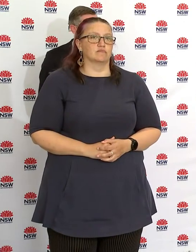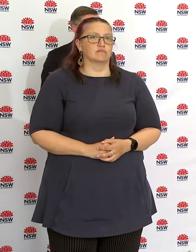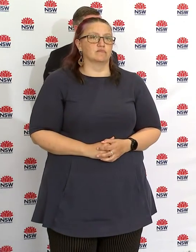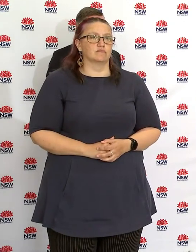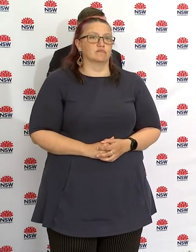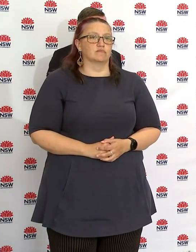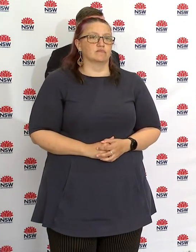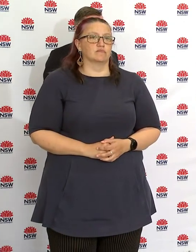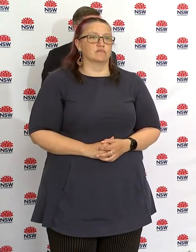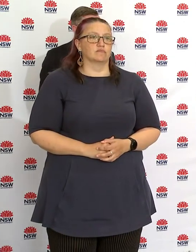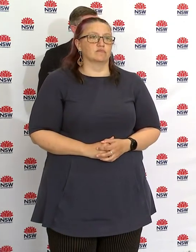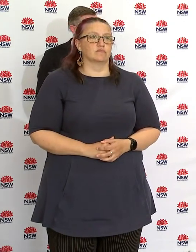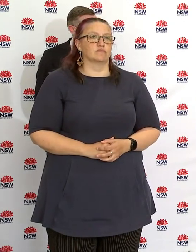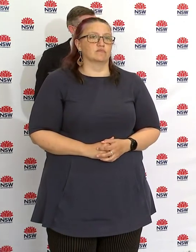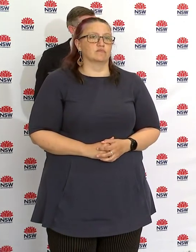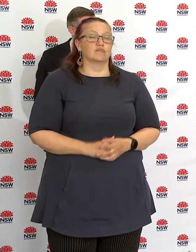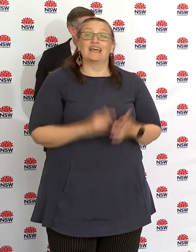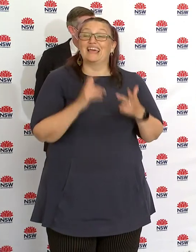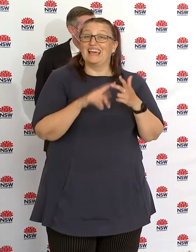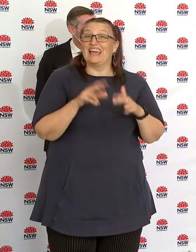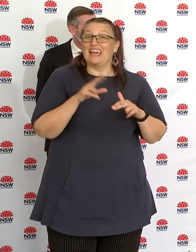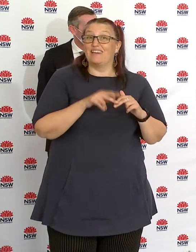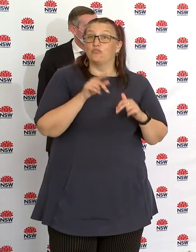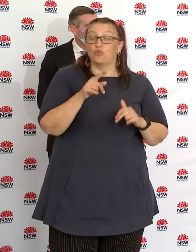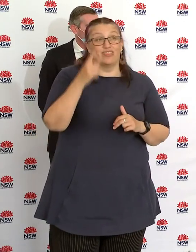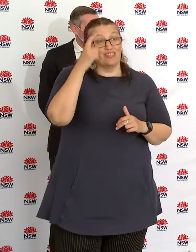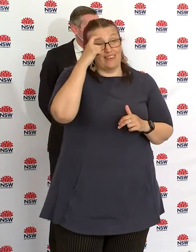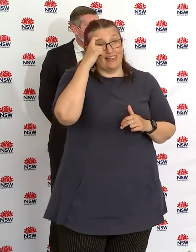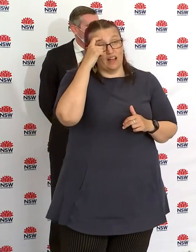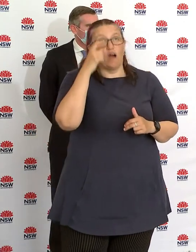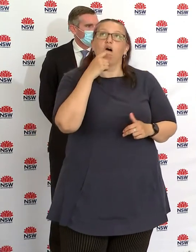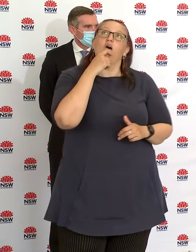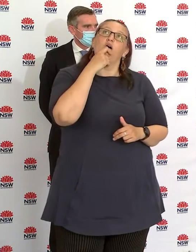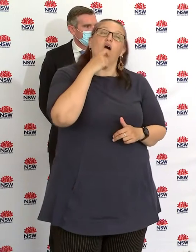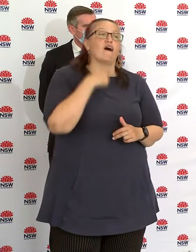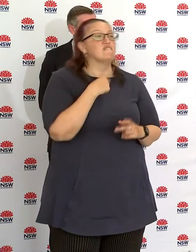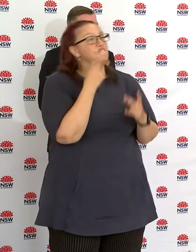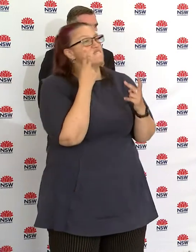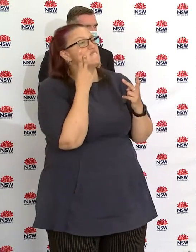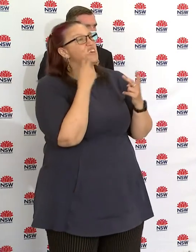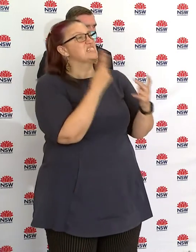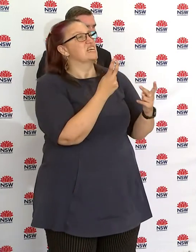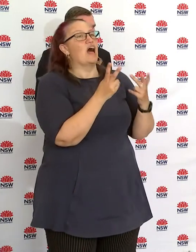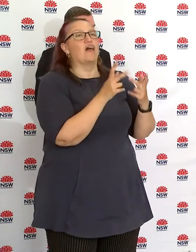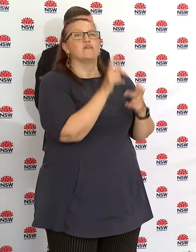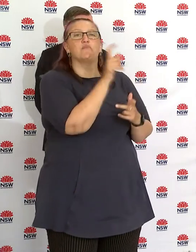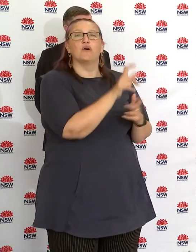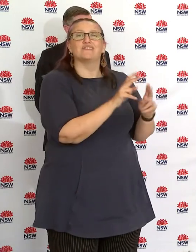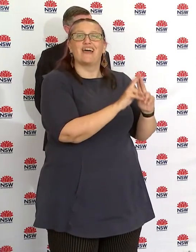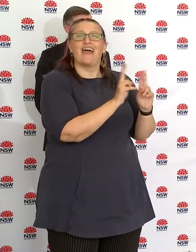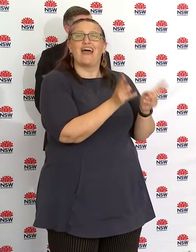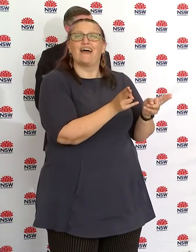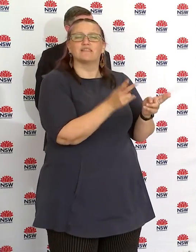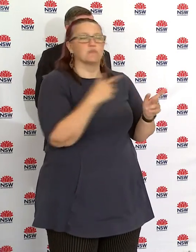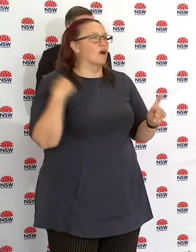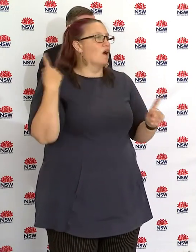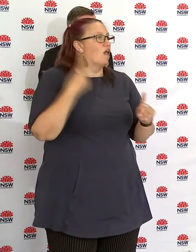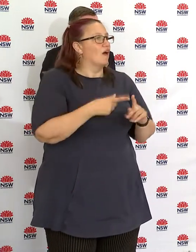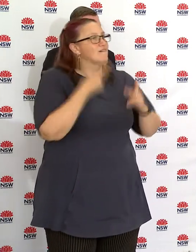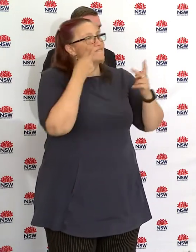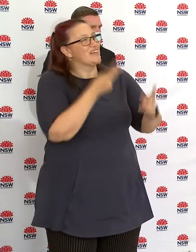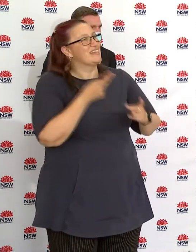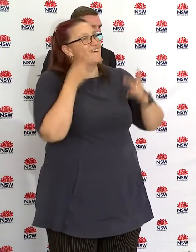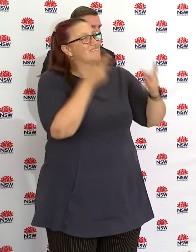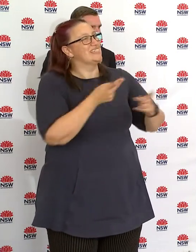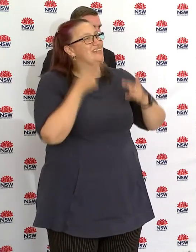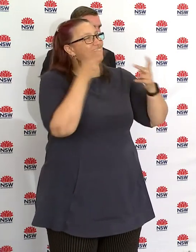when you think you might be doing the right thing in visiting a relative or a household in your street that you may have visited every day for